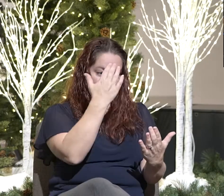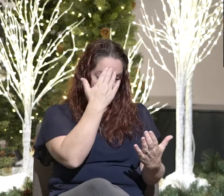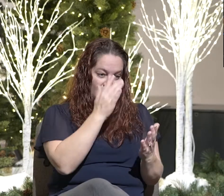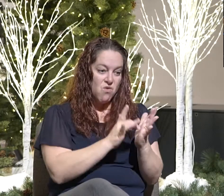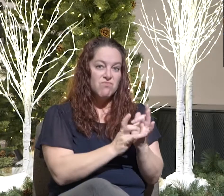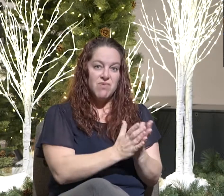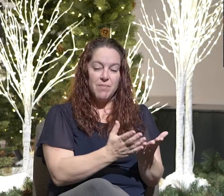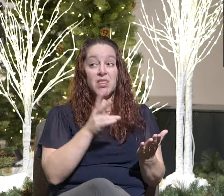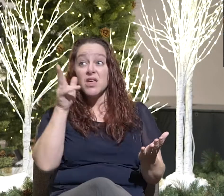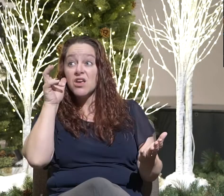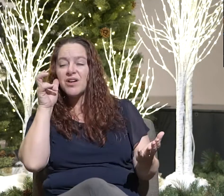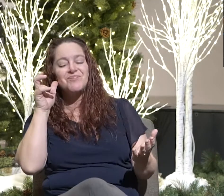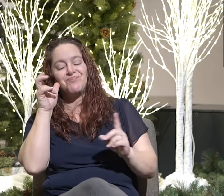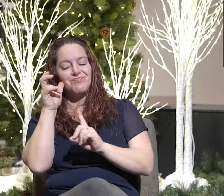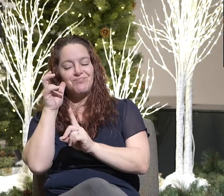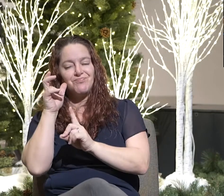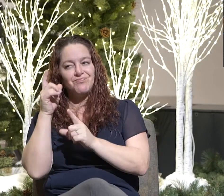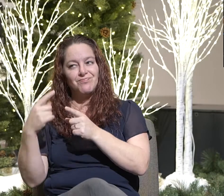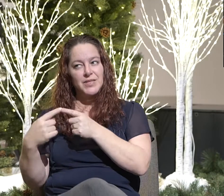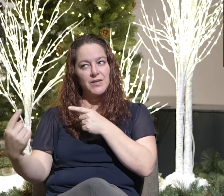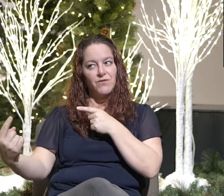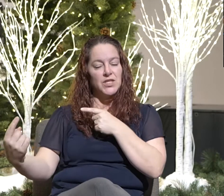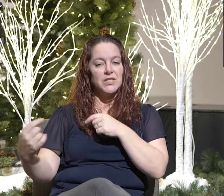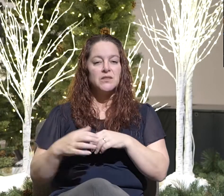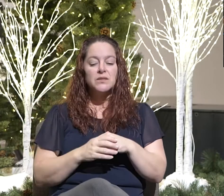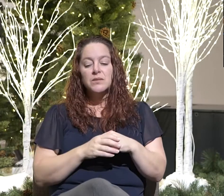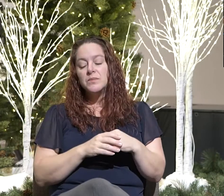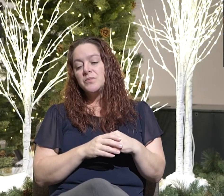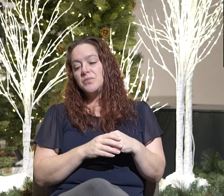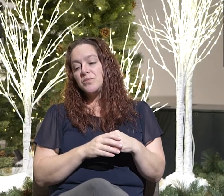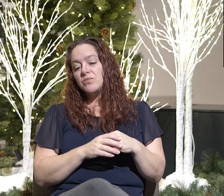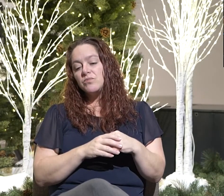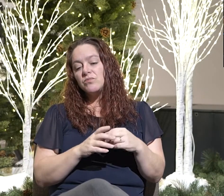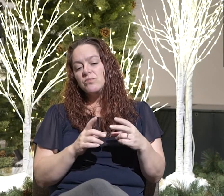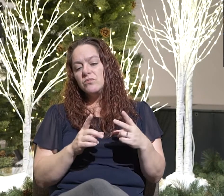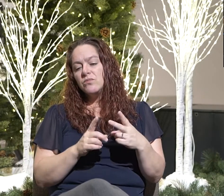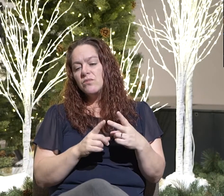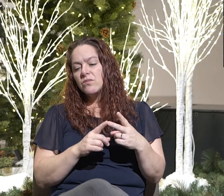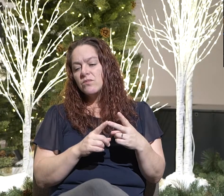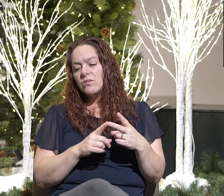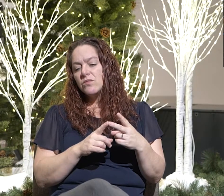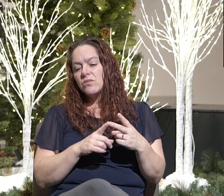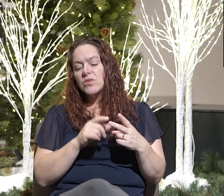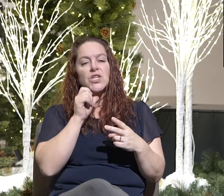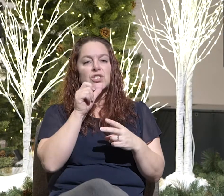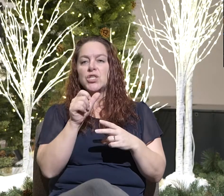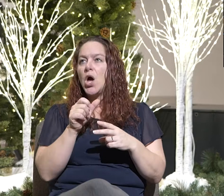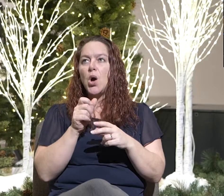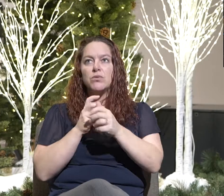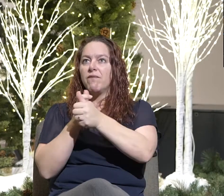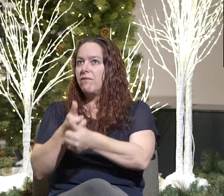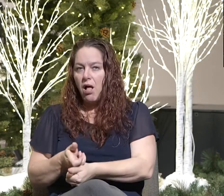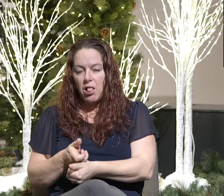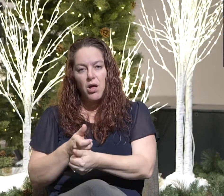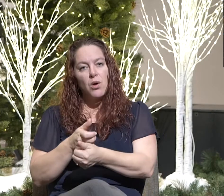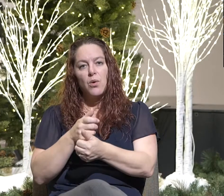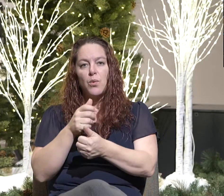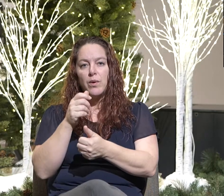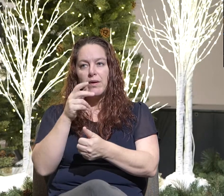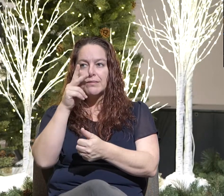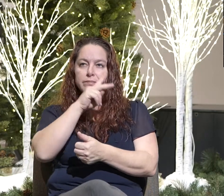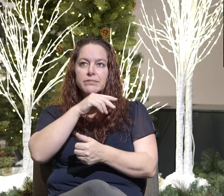Colossians 2, 8, See that no one takes you captive through hollow and deceptive philosophy, which depends on human tradition